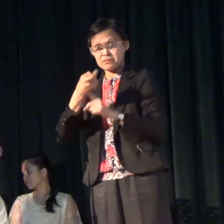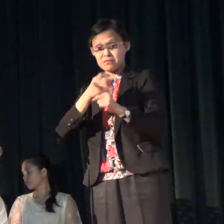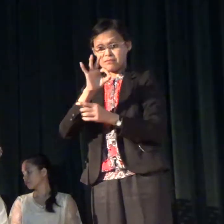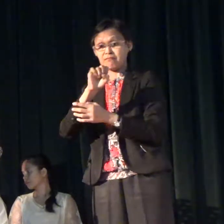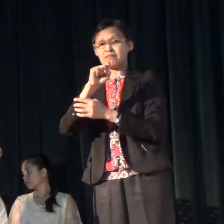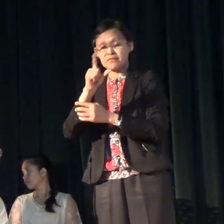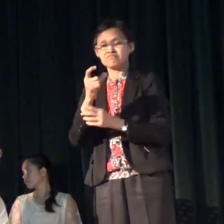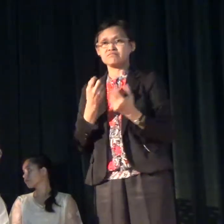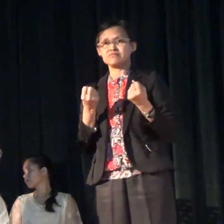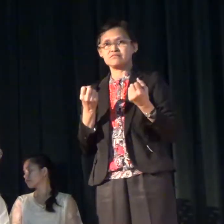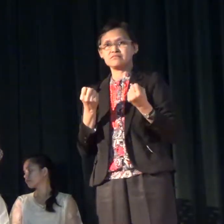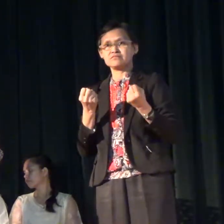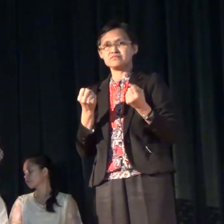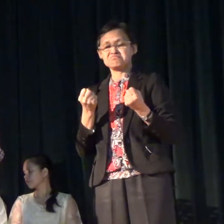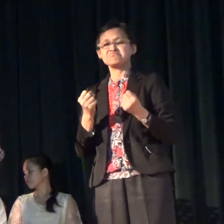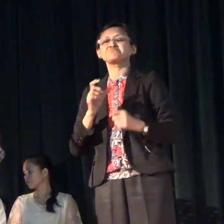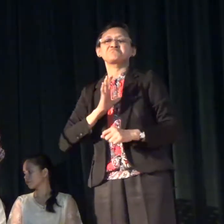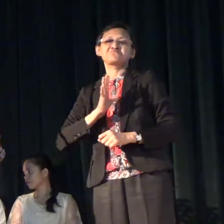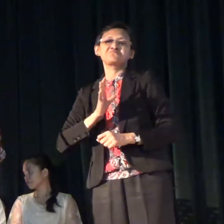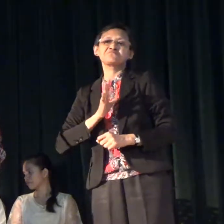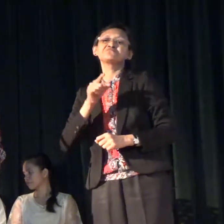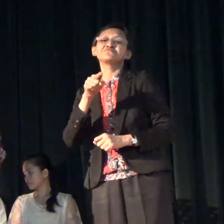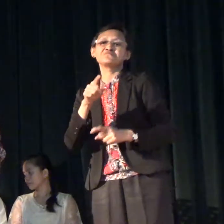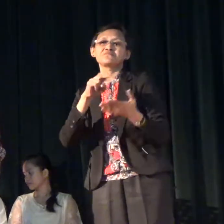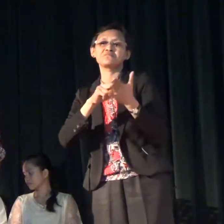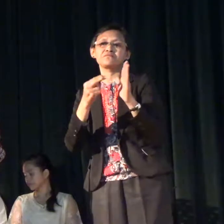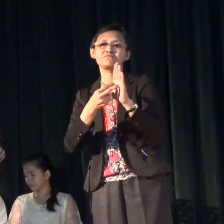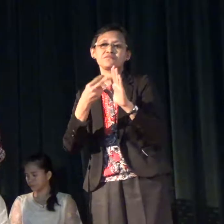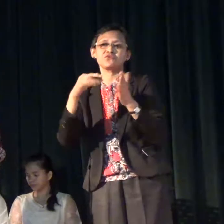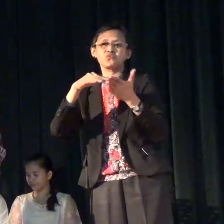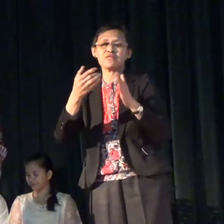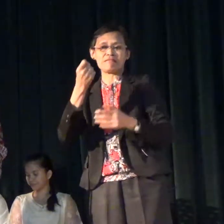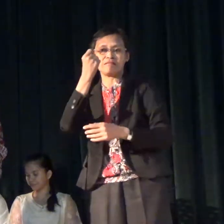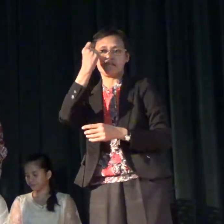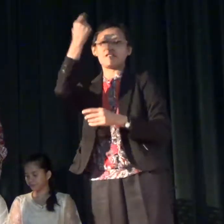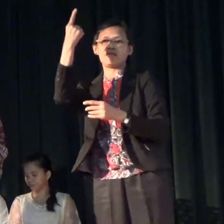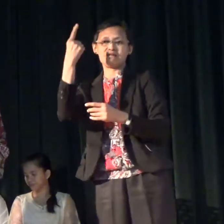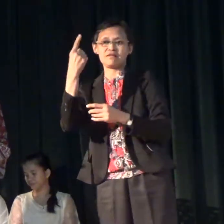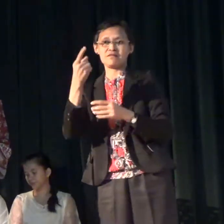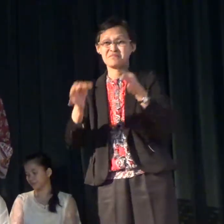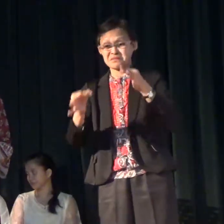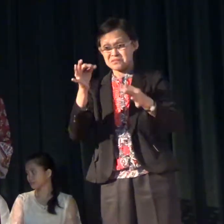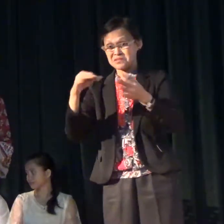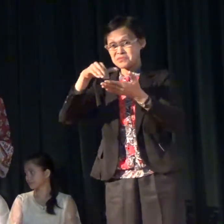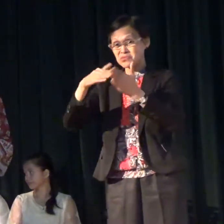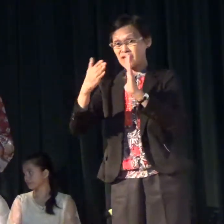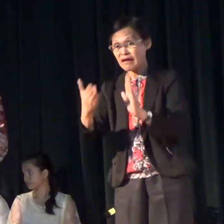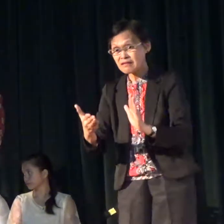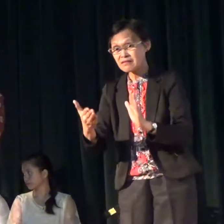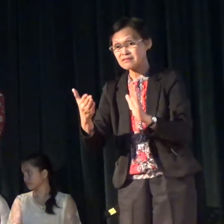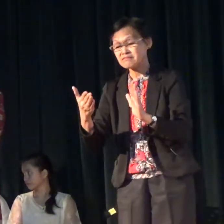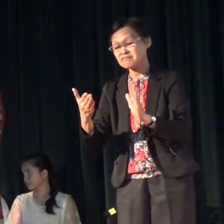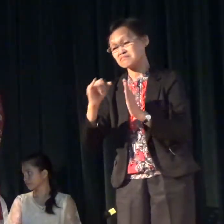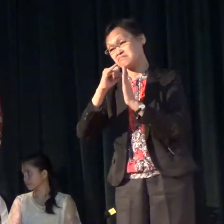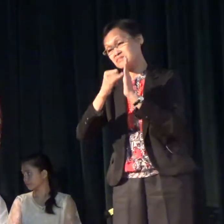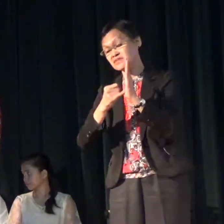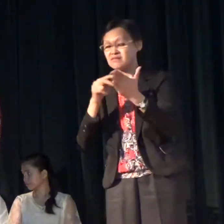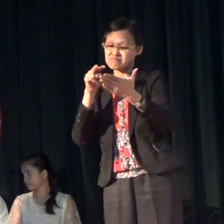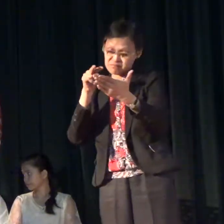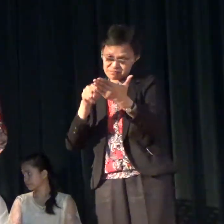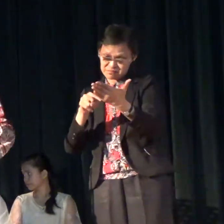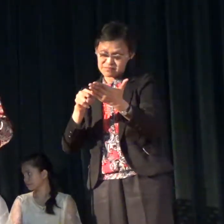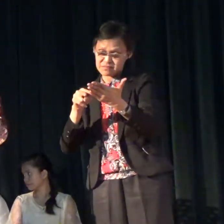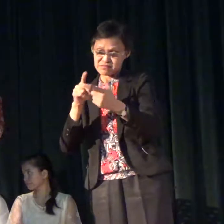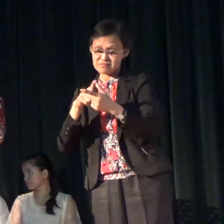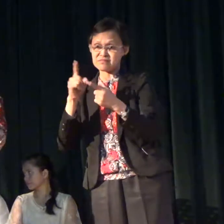that means the student understood the text but if the student would just look at the